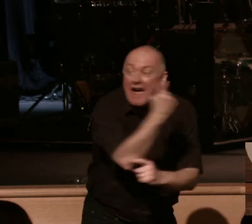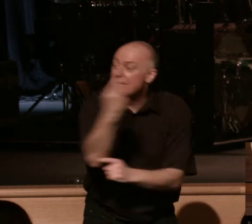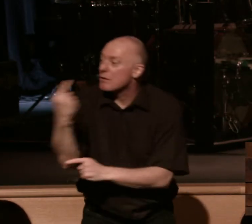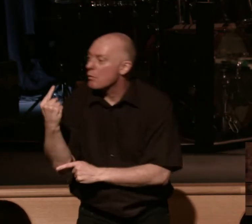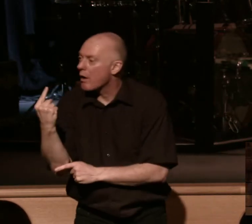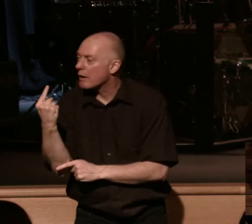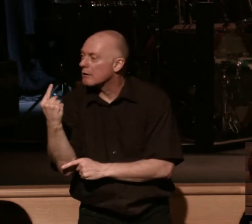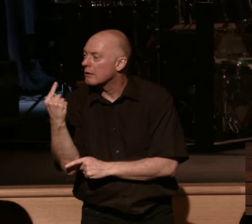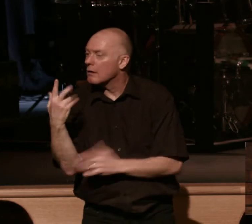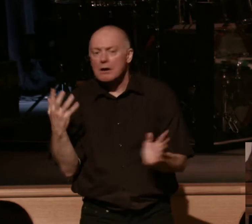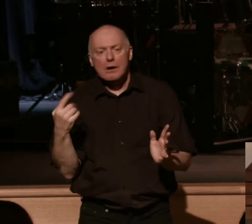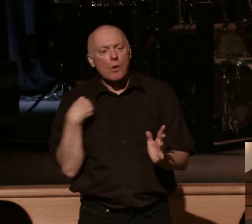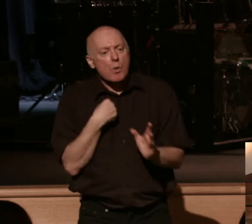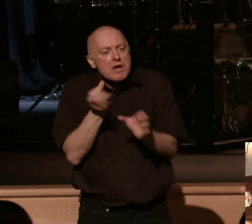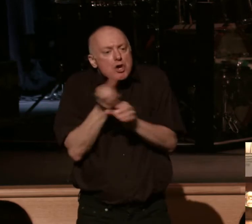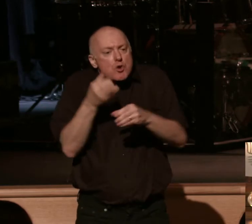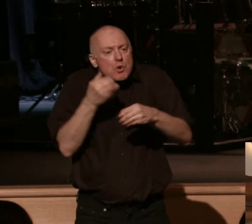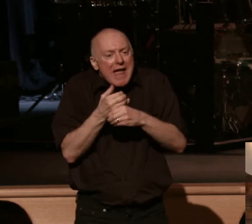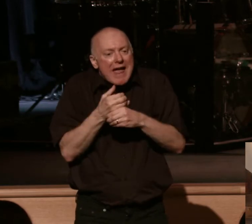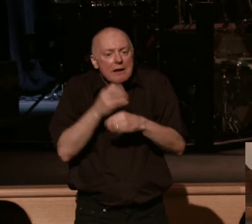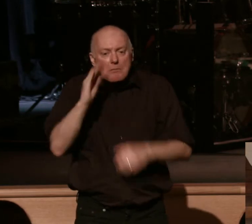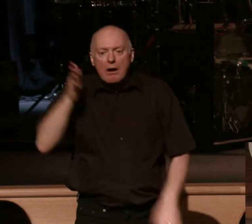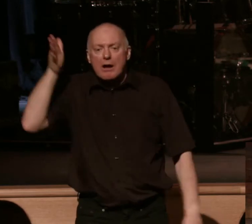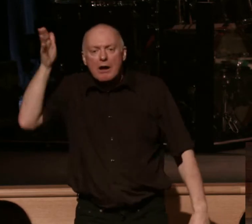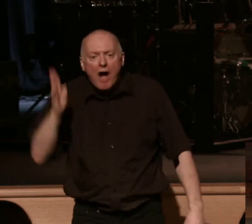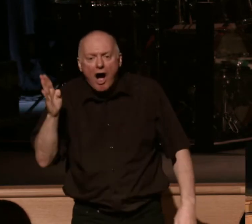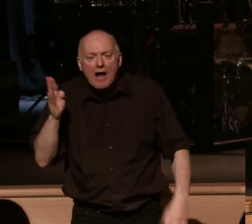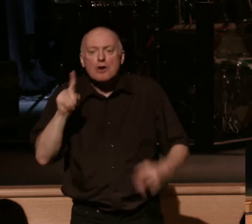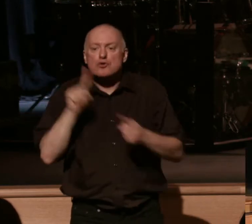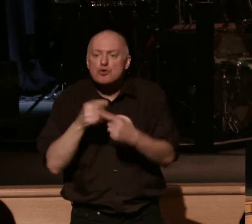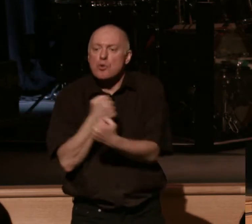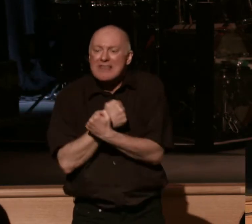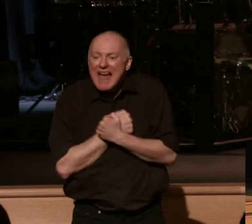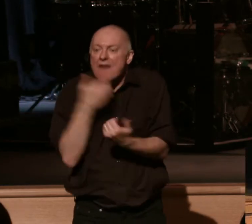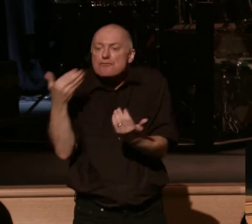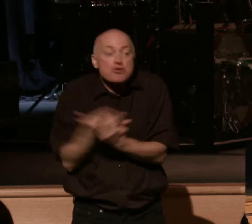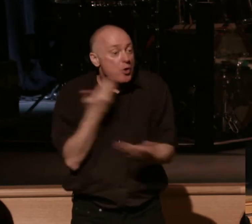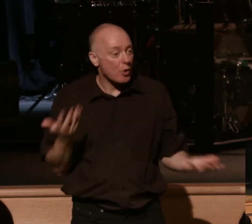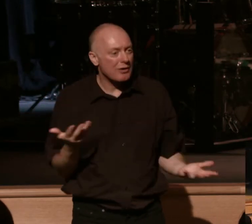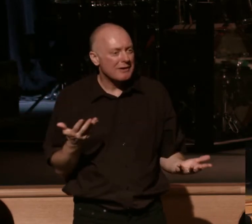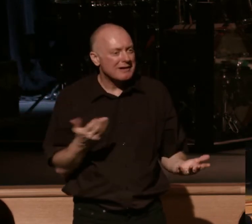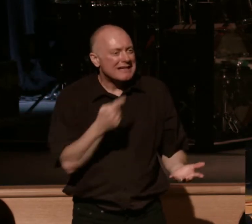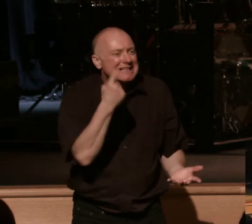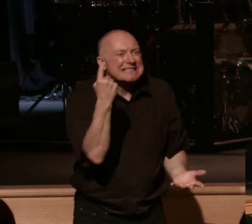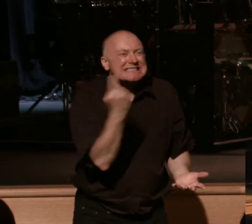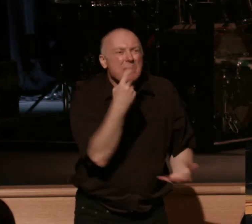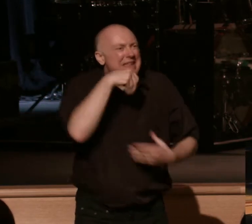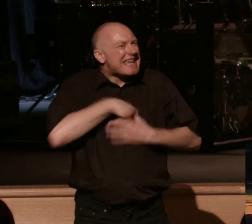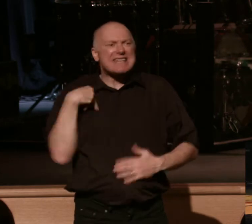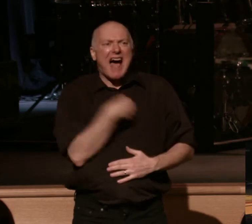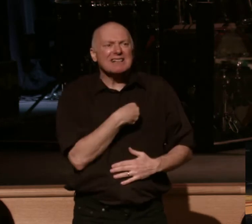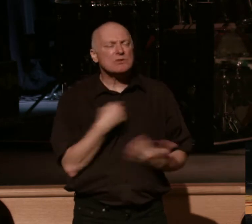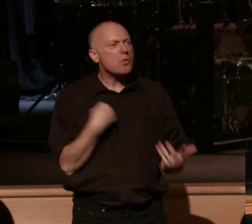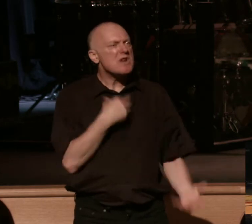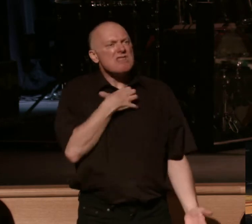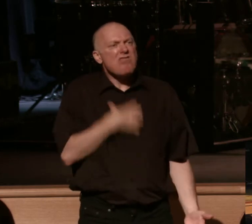created by our creator to love new. There's something in us that longs for